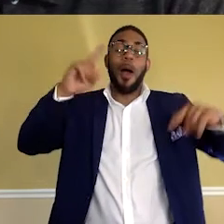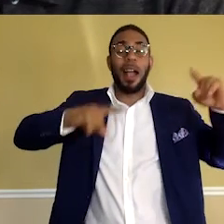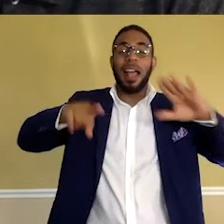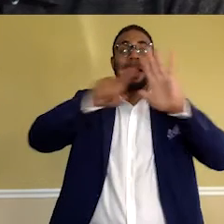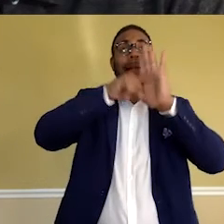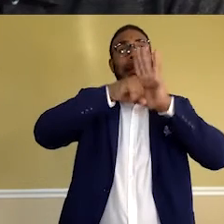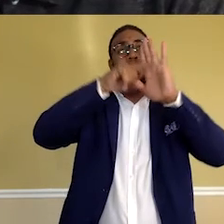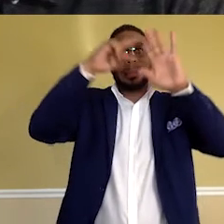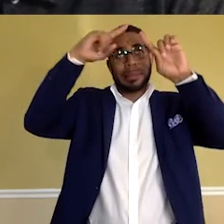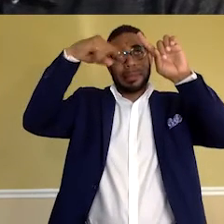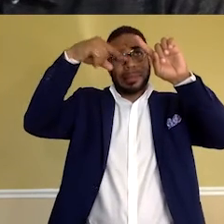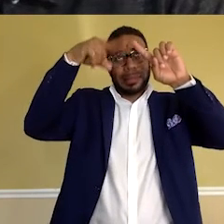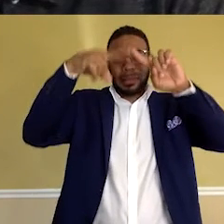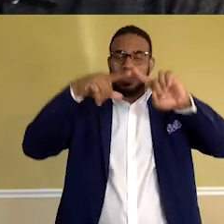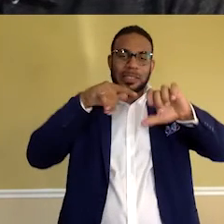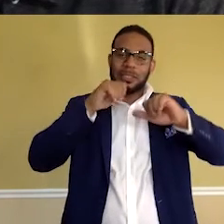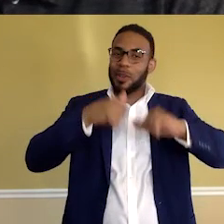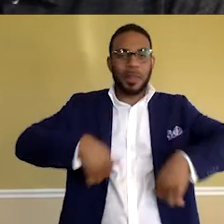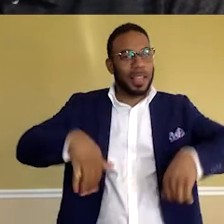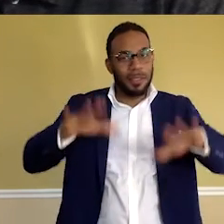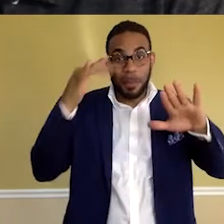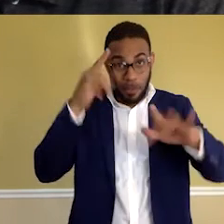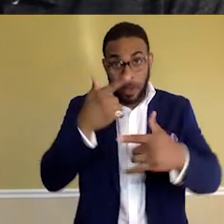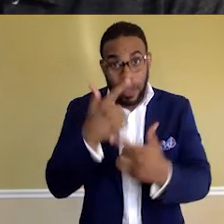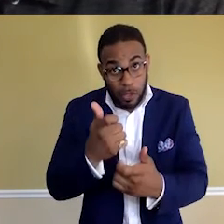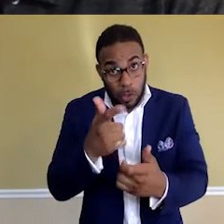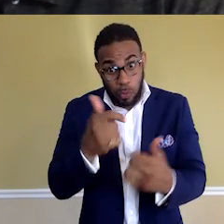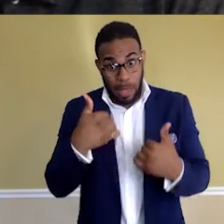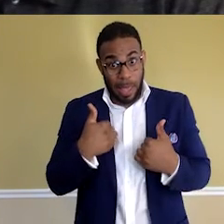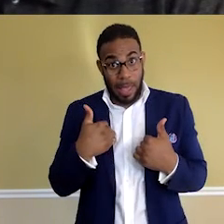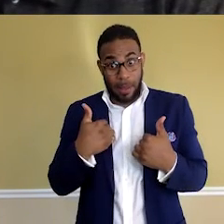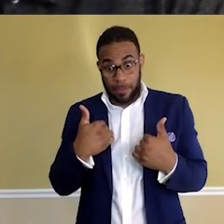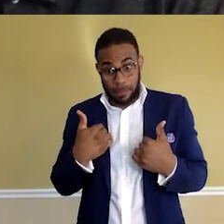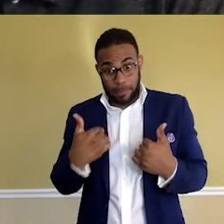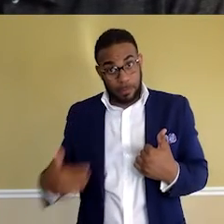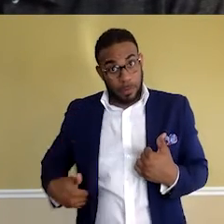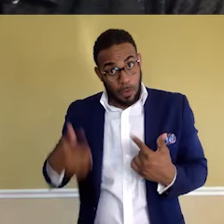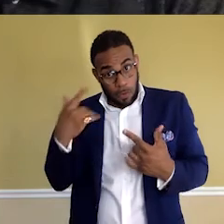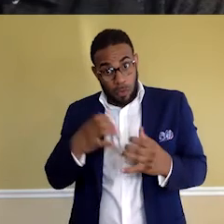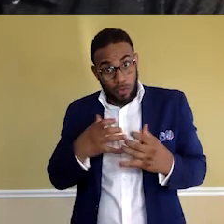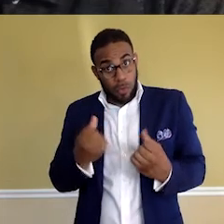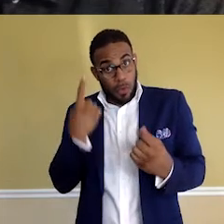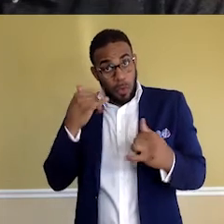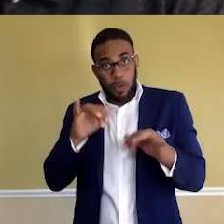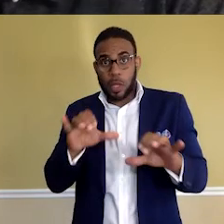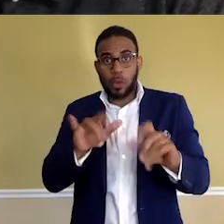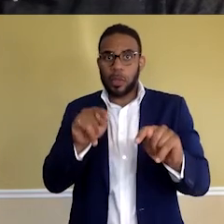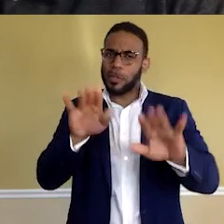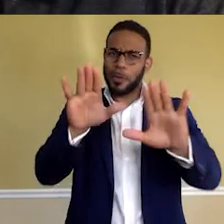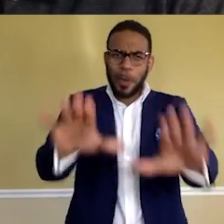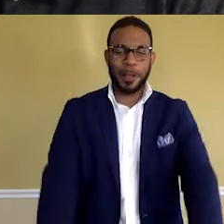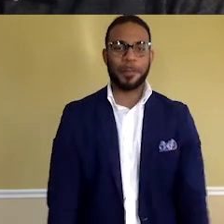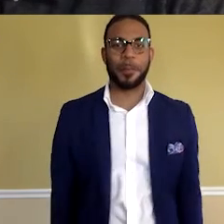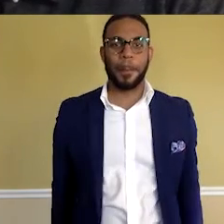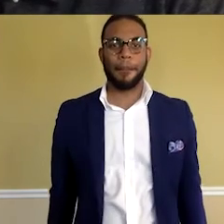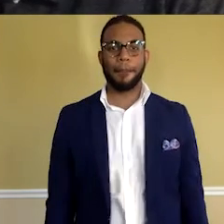beliefs. Just don't give up. If you're interested, you have the acumen for this, you can do it. Break. Sweating.